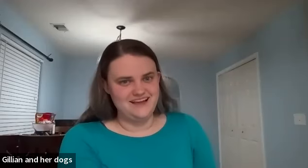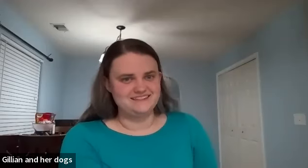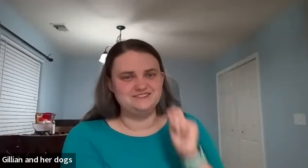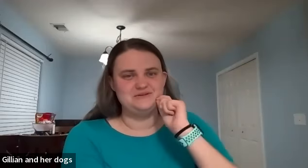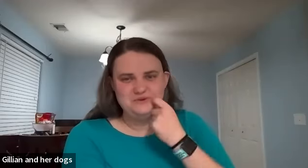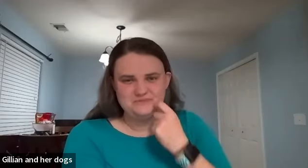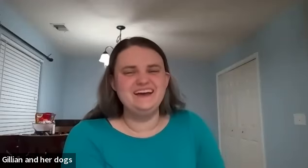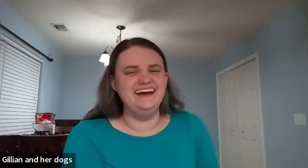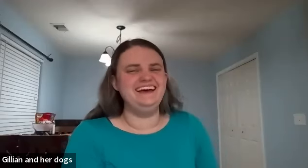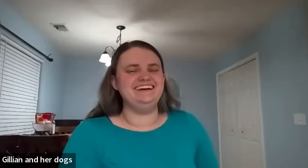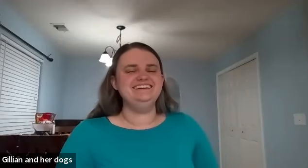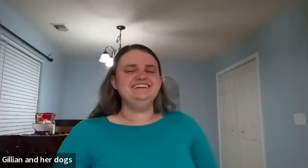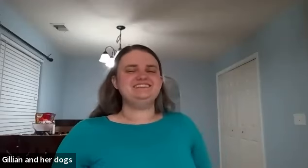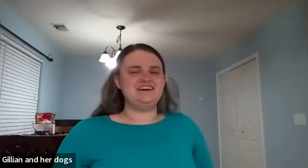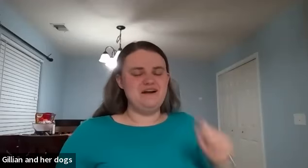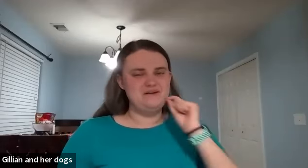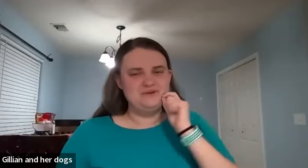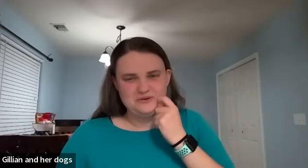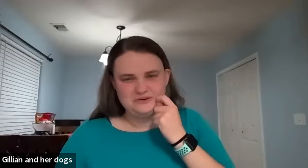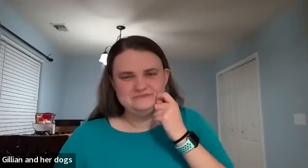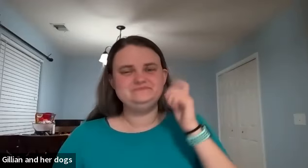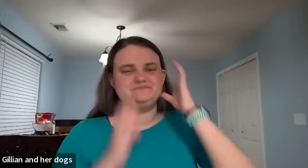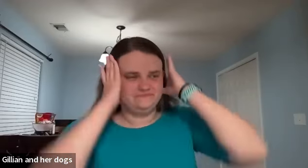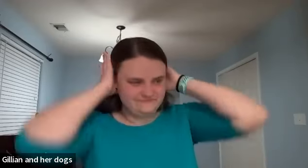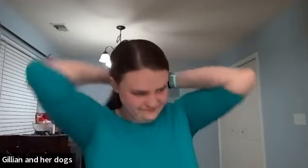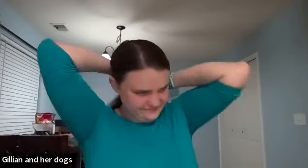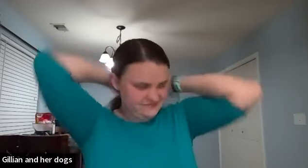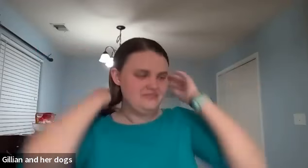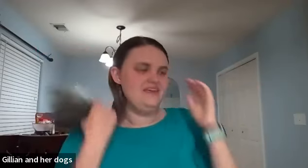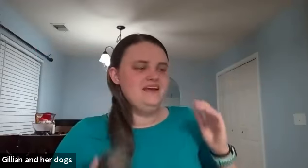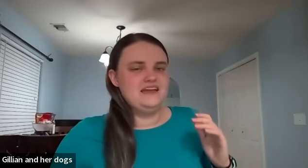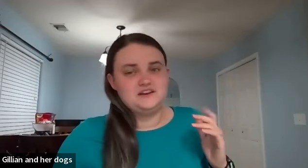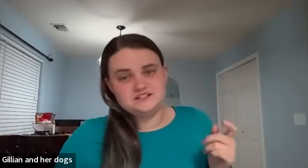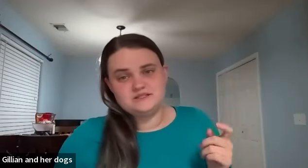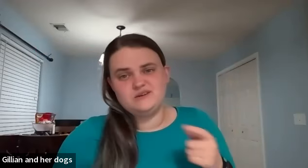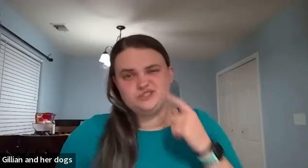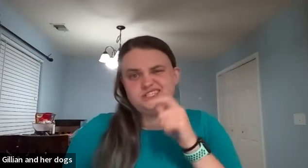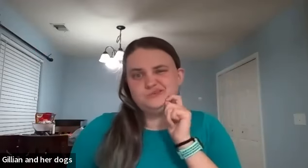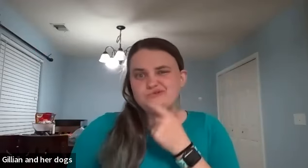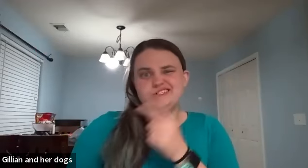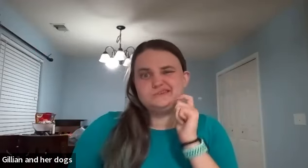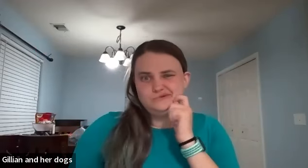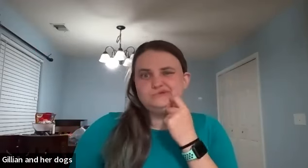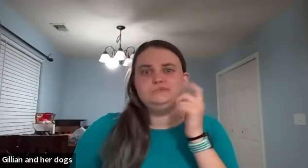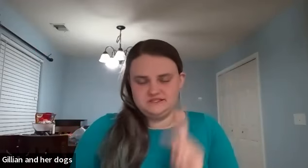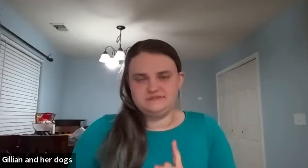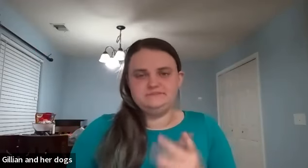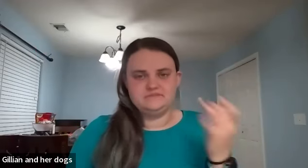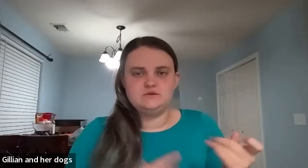class i'll just go cool so um cool it can also be saying well she's cool she's a cool person so